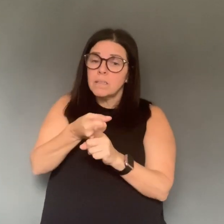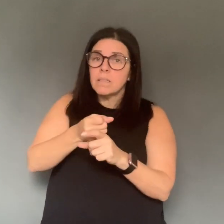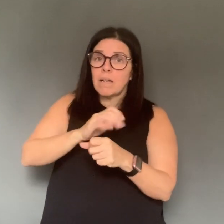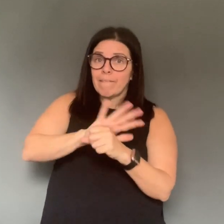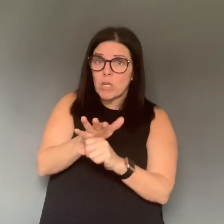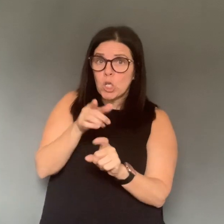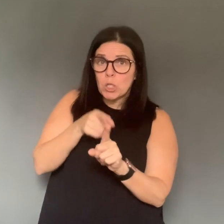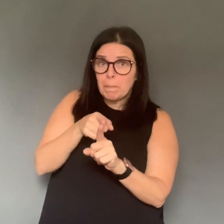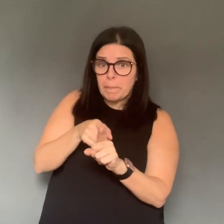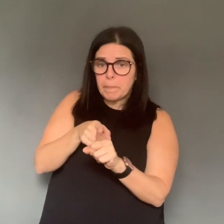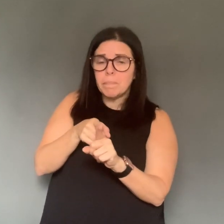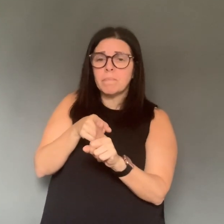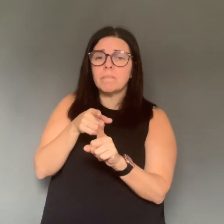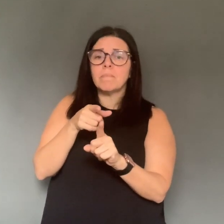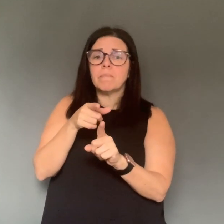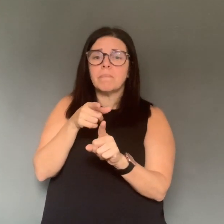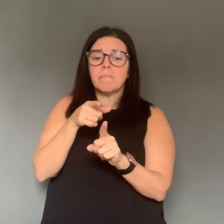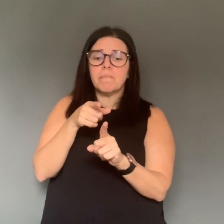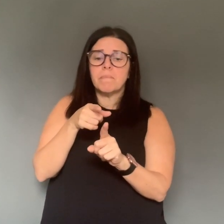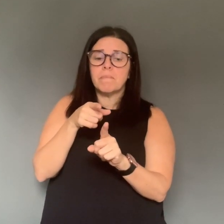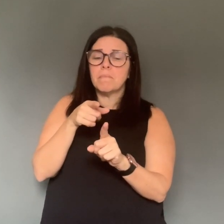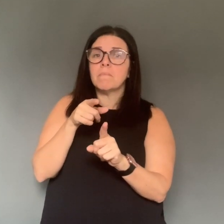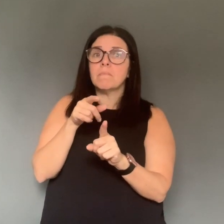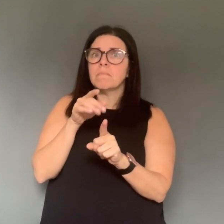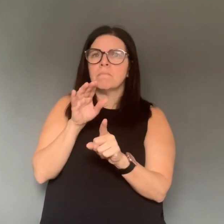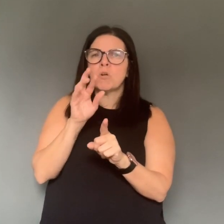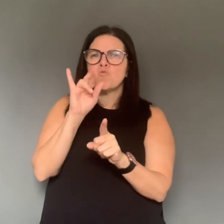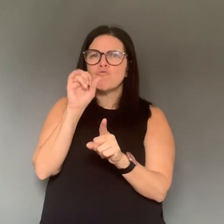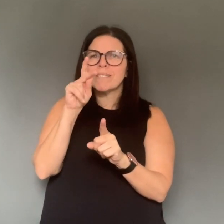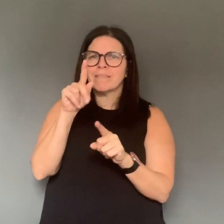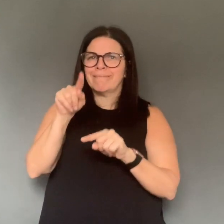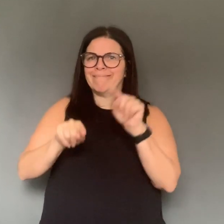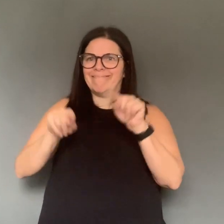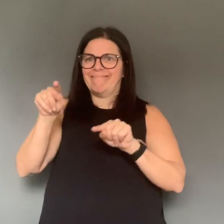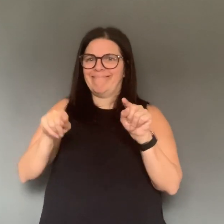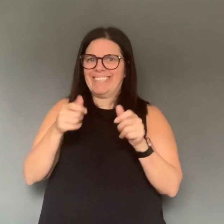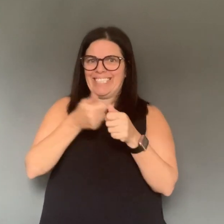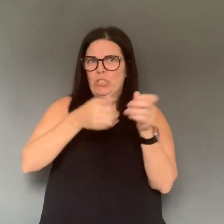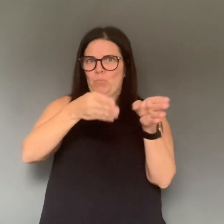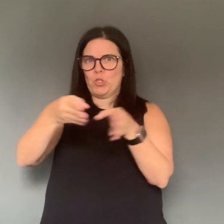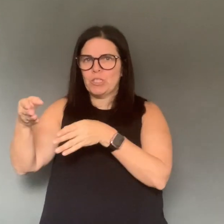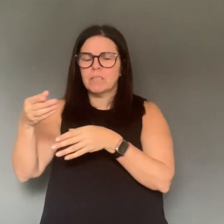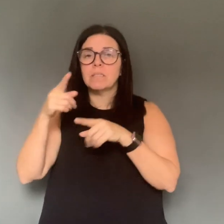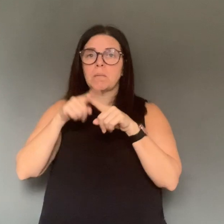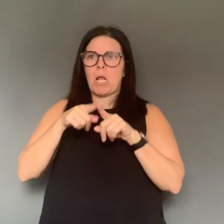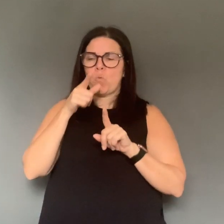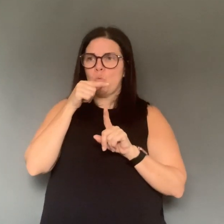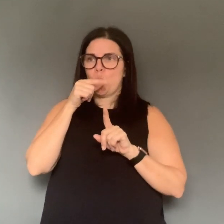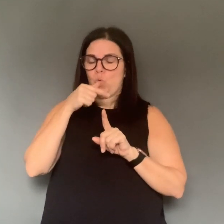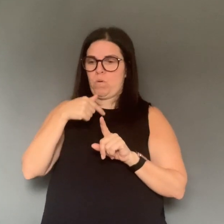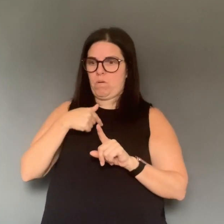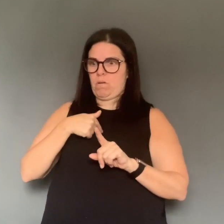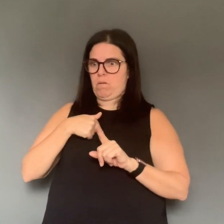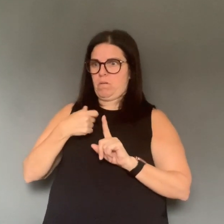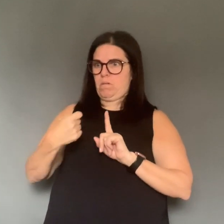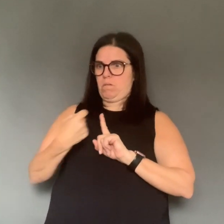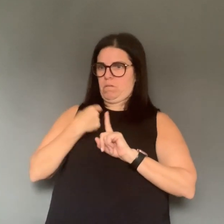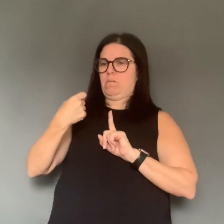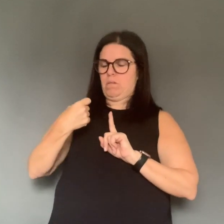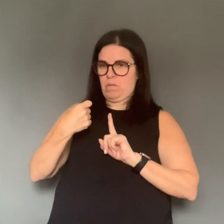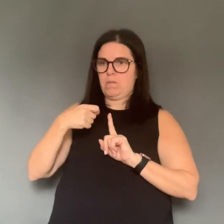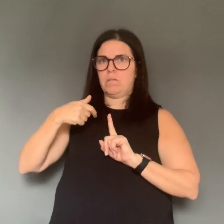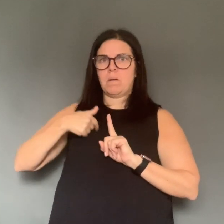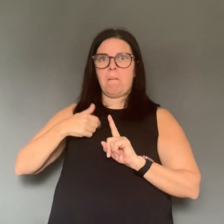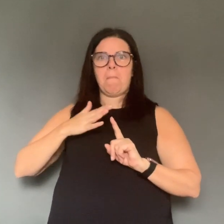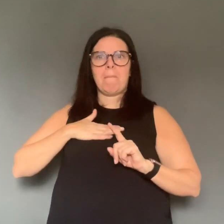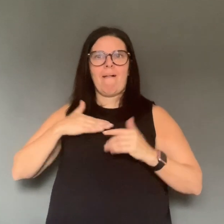at a higher risk of, uh, developing more severe complications and, uh, potentially dying. So it really depends on who is